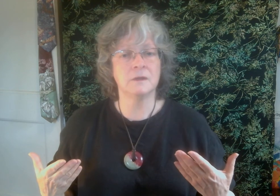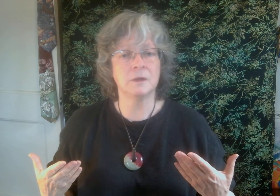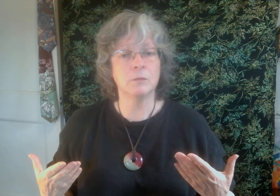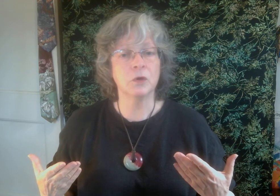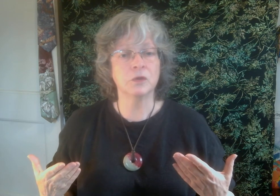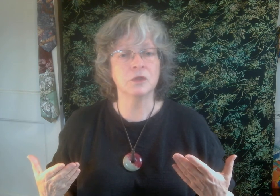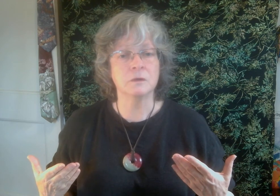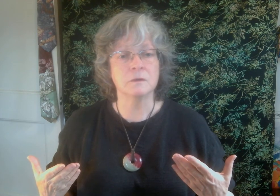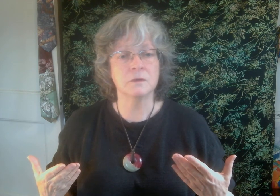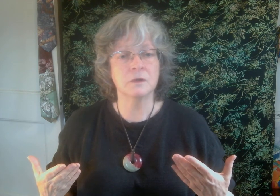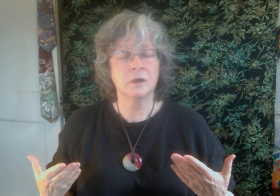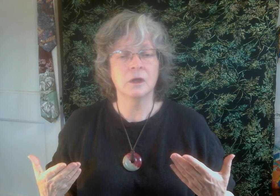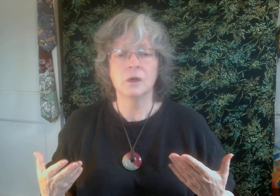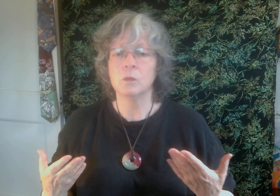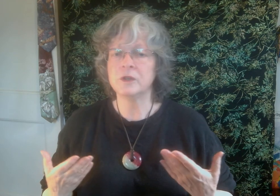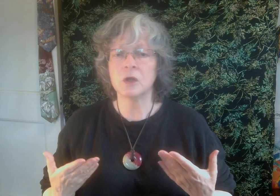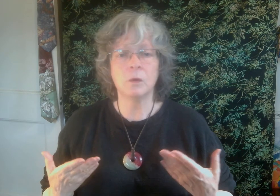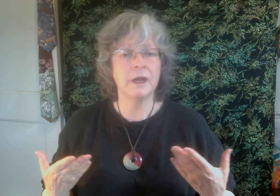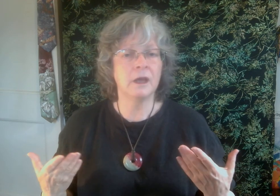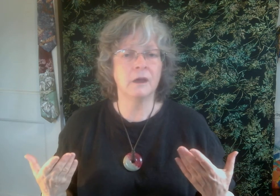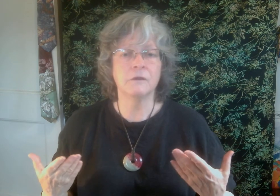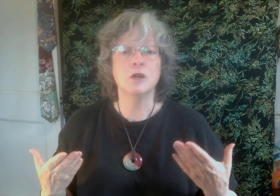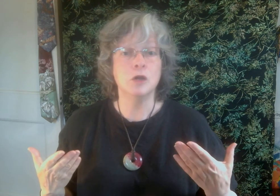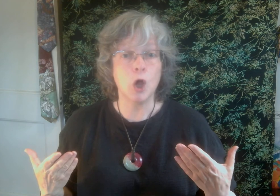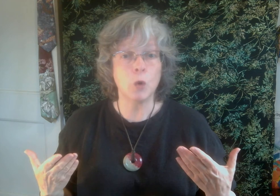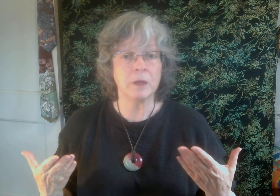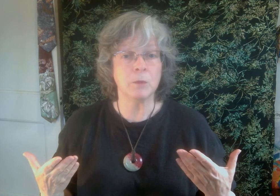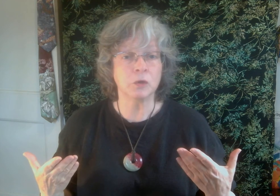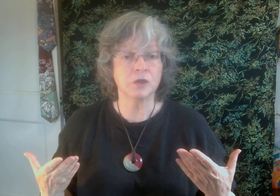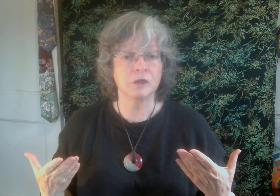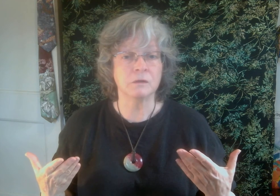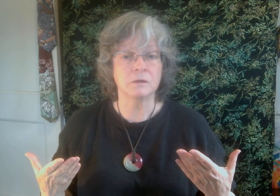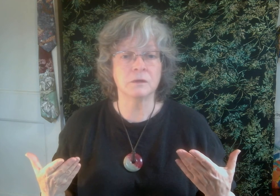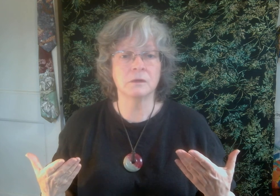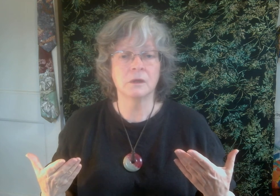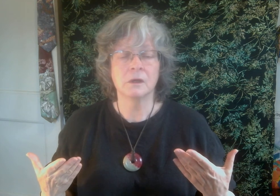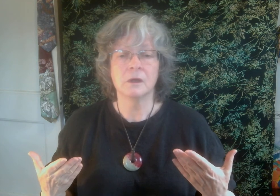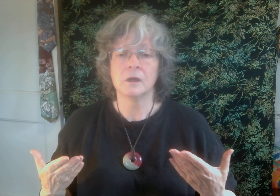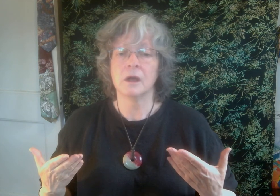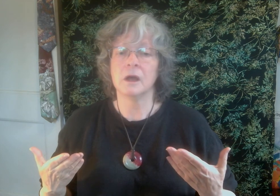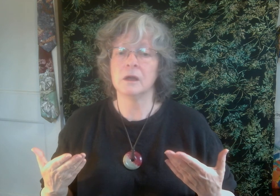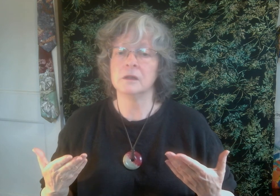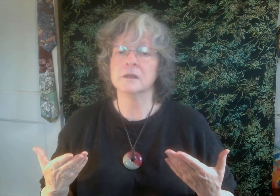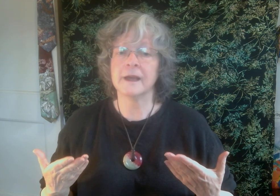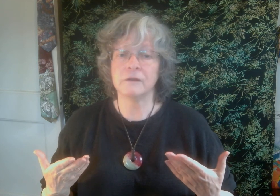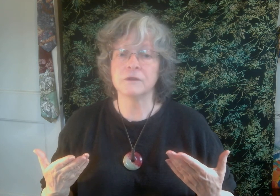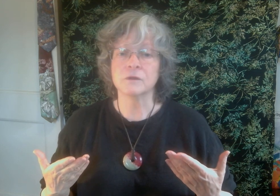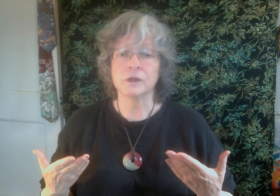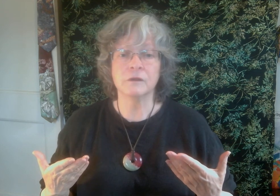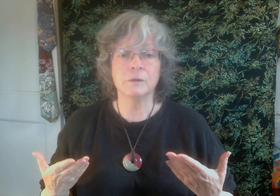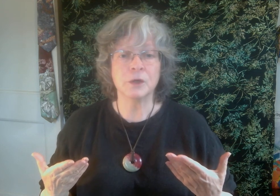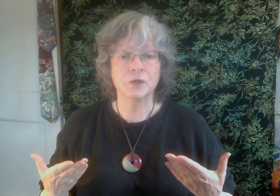emotions. We don't want to have no emotions. Life is full of emotion.